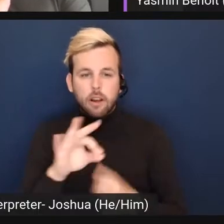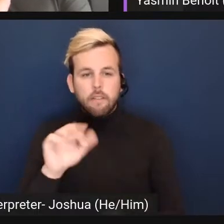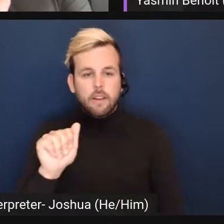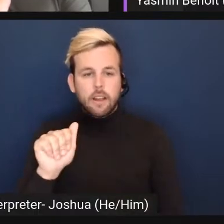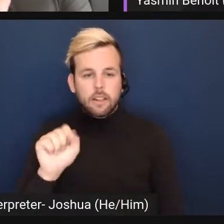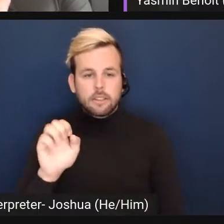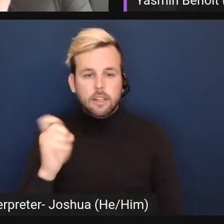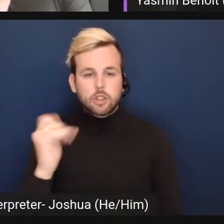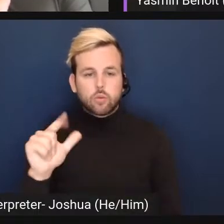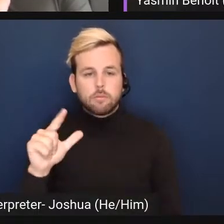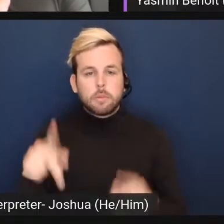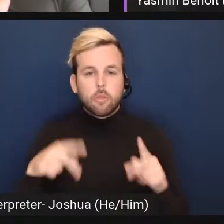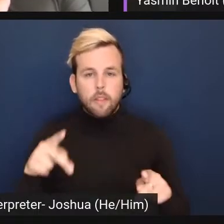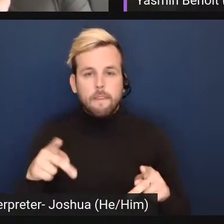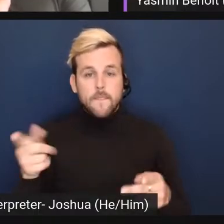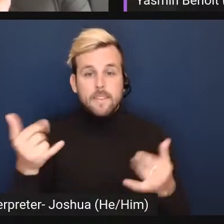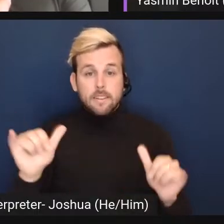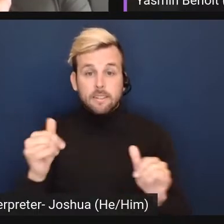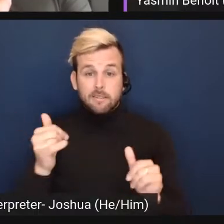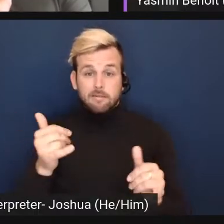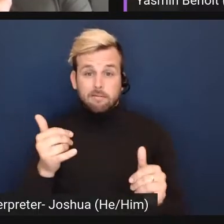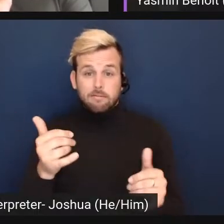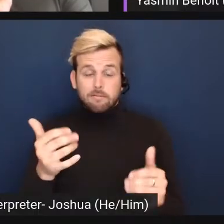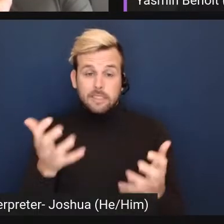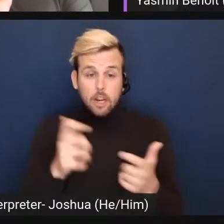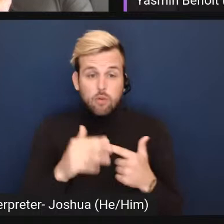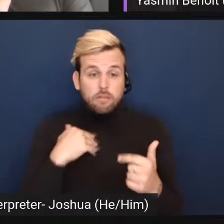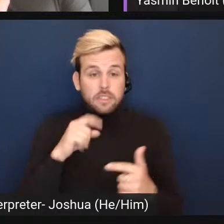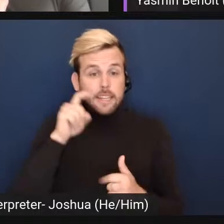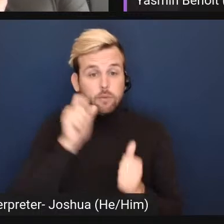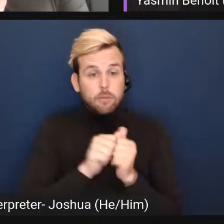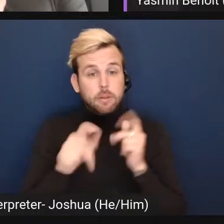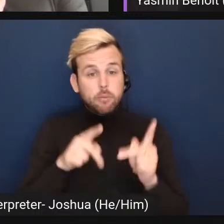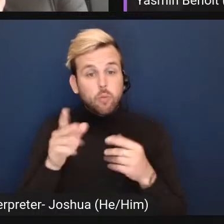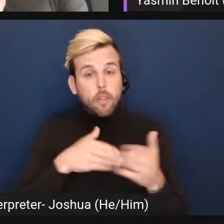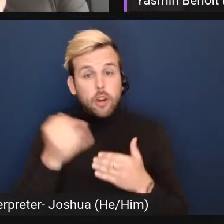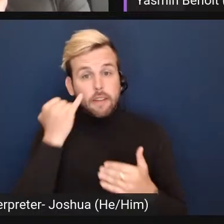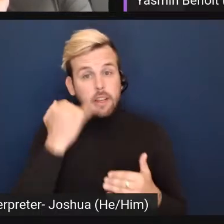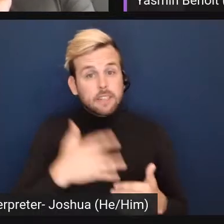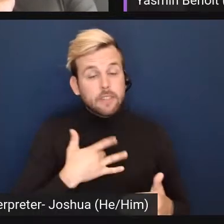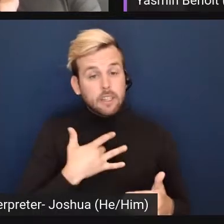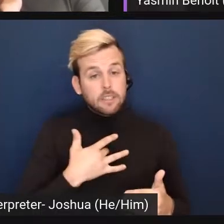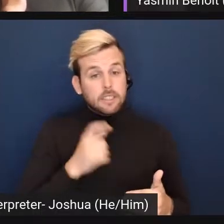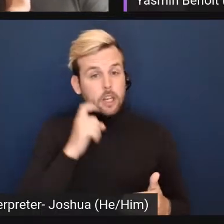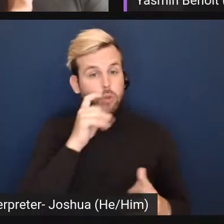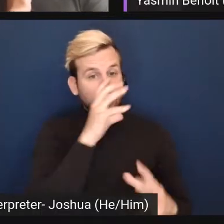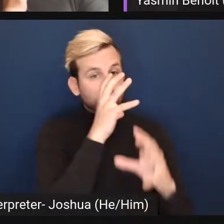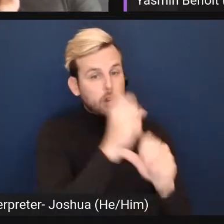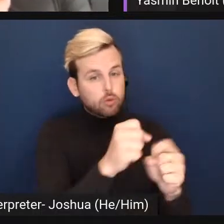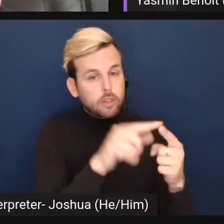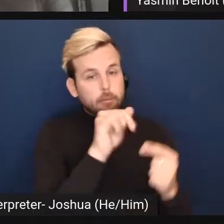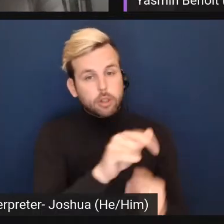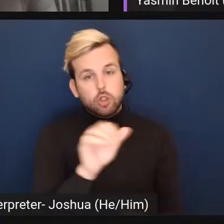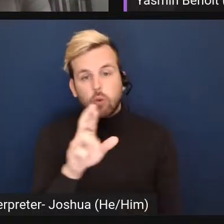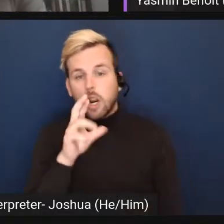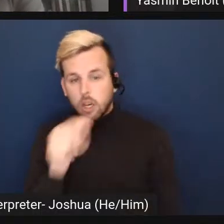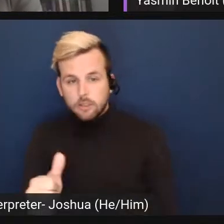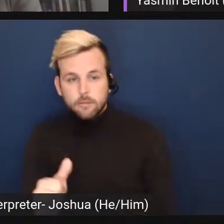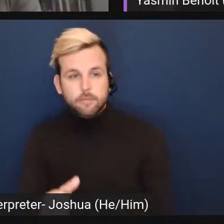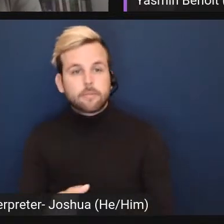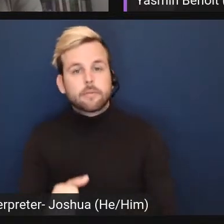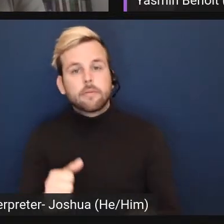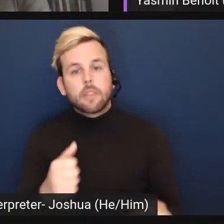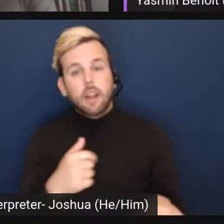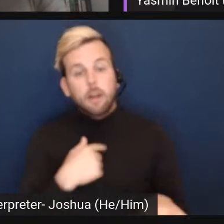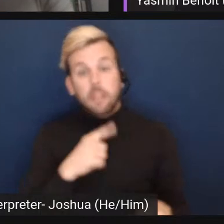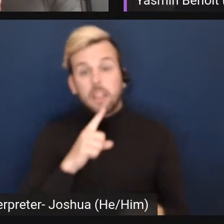that do still desire to have sex with people, whether or not they experience sexual attraction to that person or not. I am literally